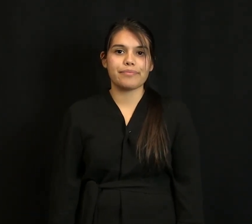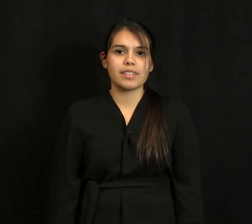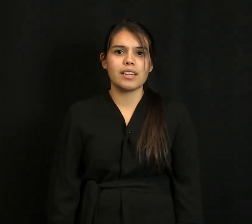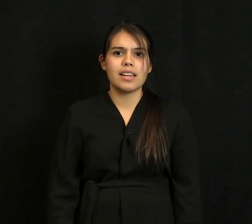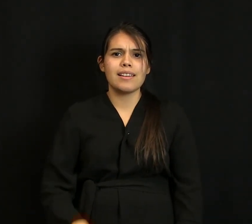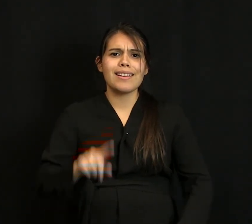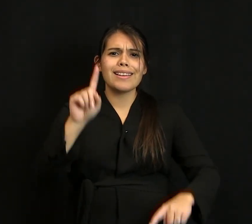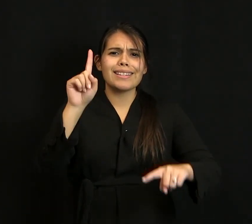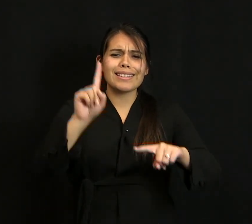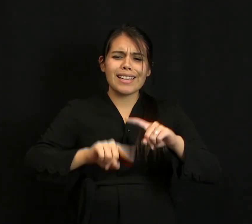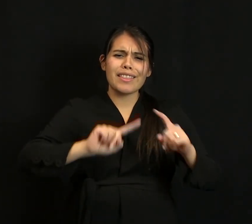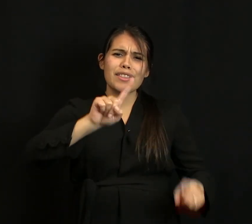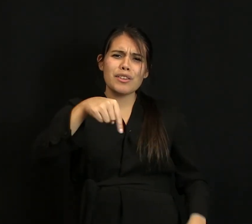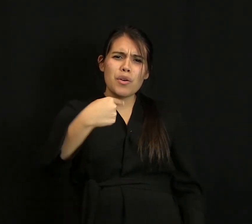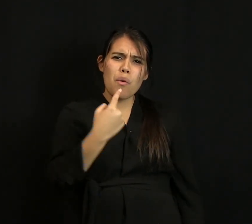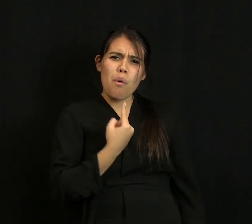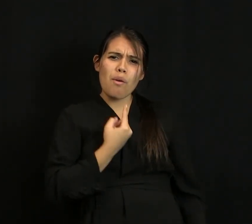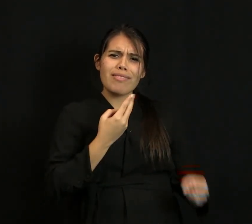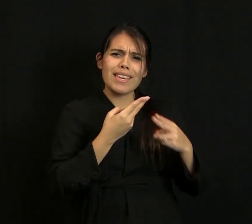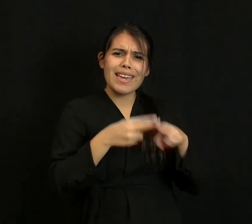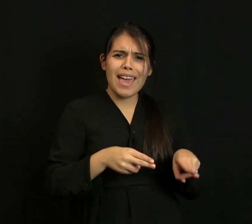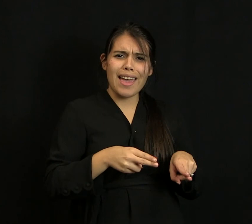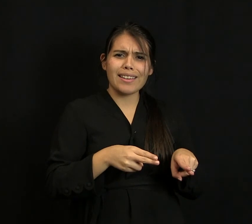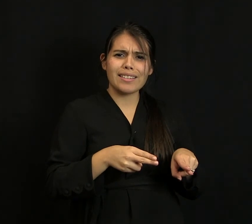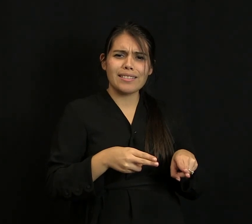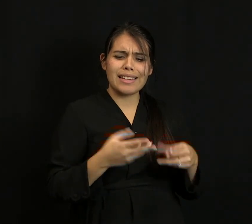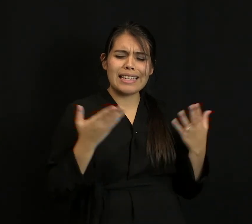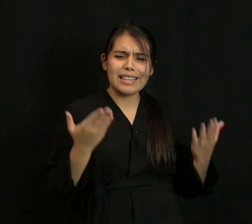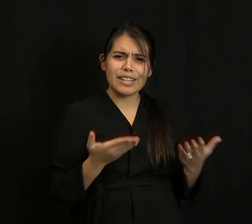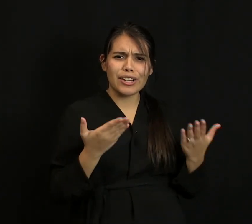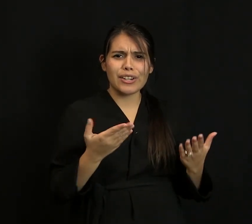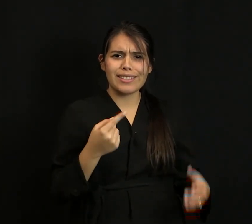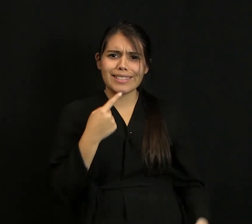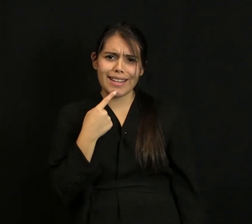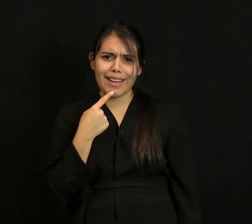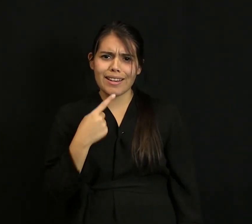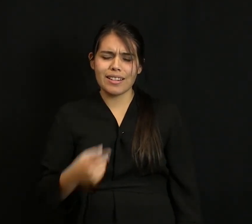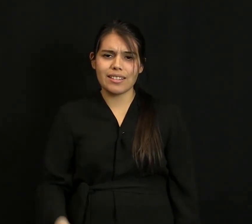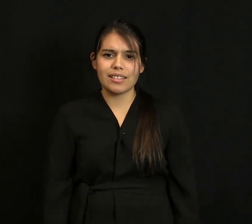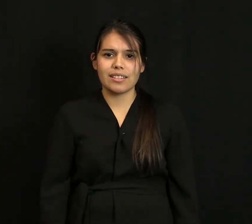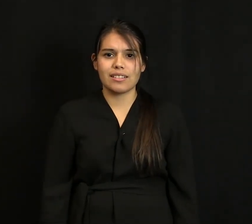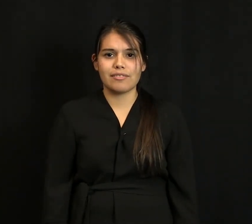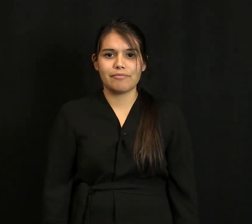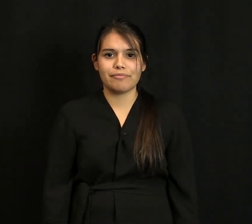I can't be the only good egg in a bad carton, I said. Blah, blah, blah, they replied.